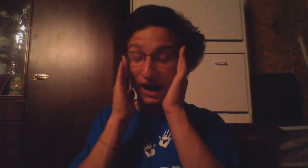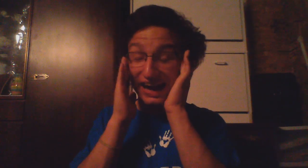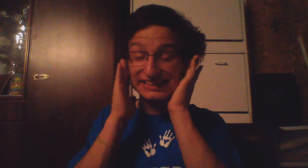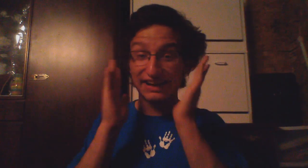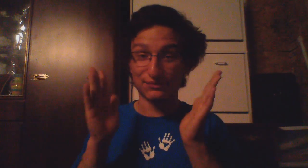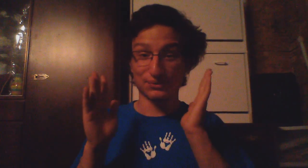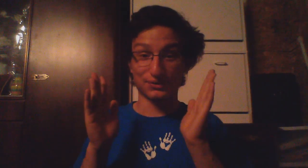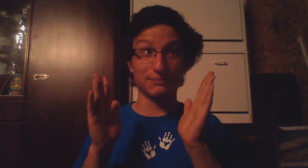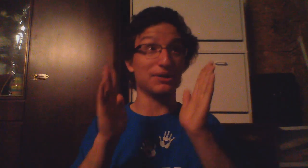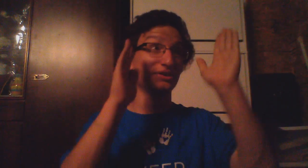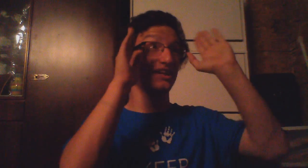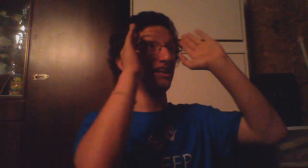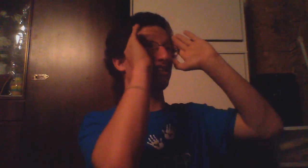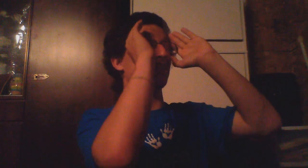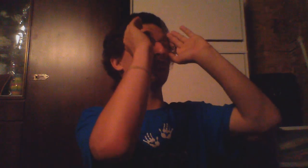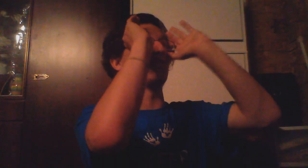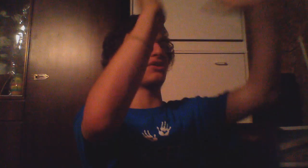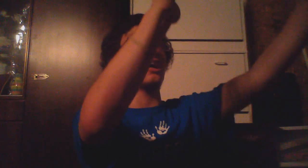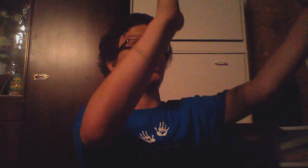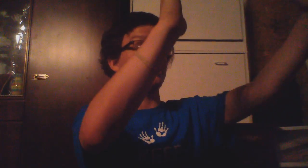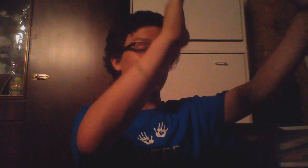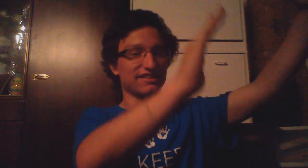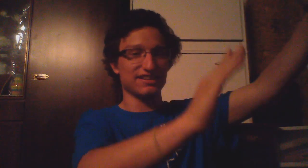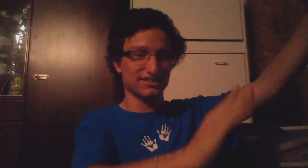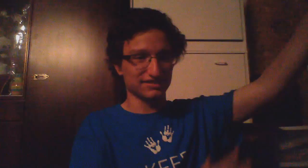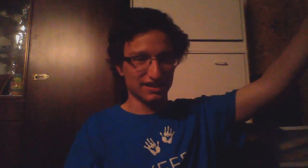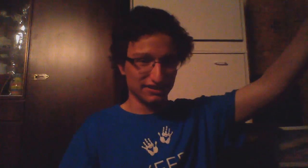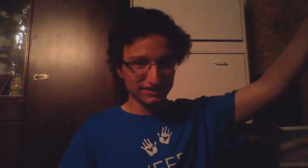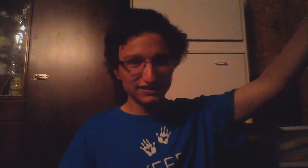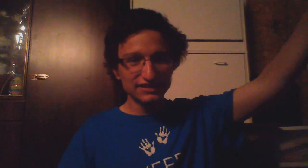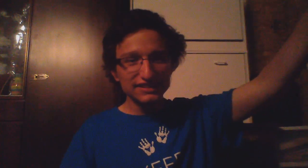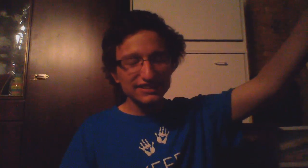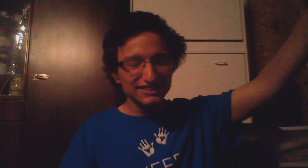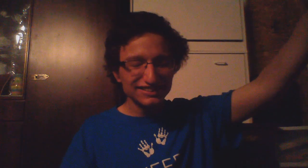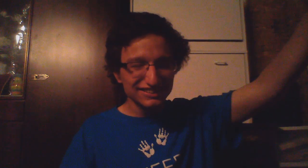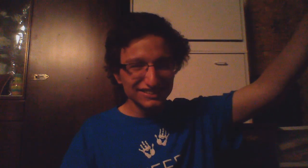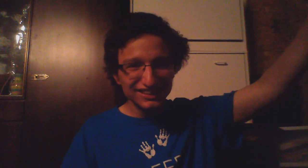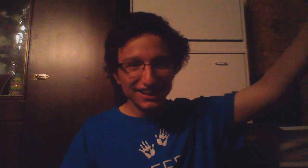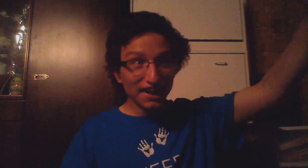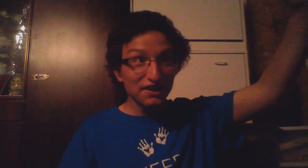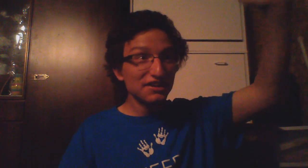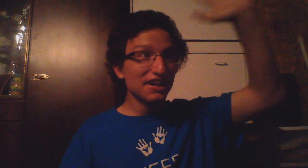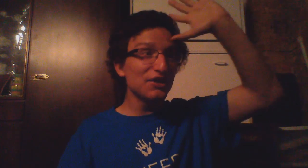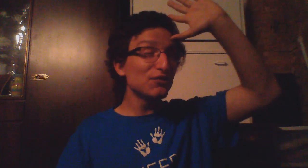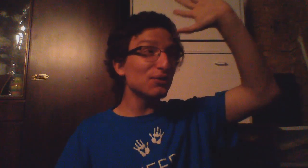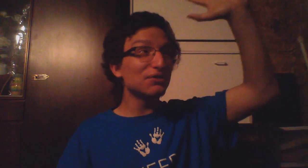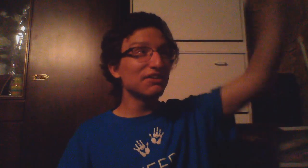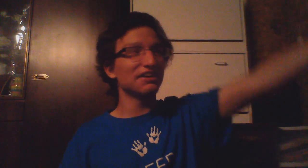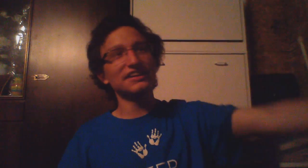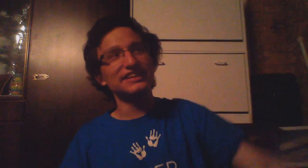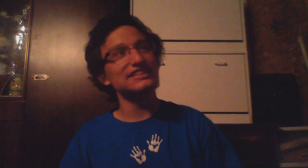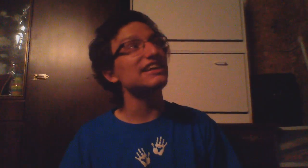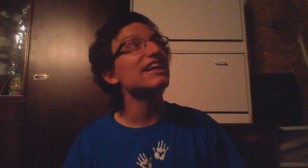eyes after 30 months and then look at directly at the Sun if you're really just like